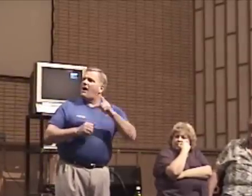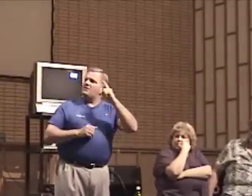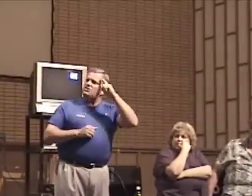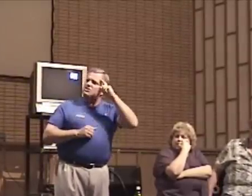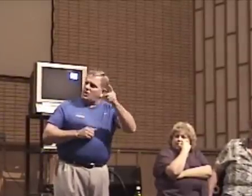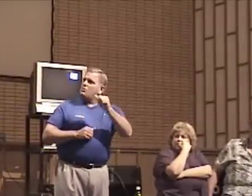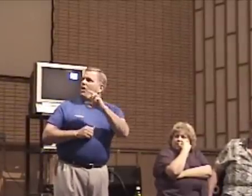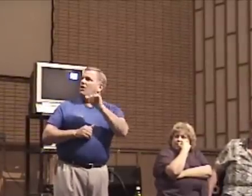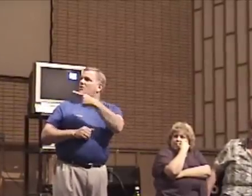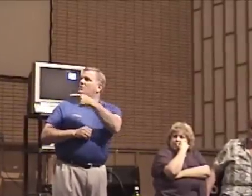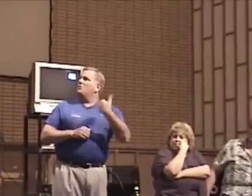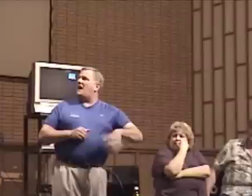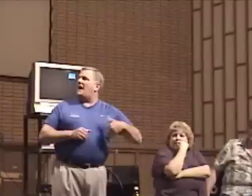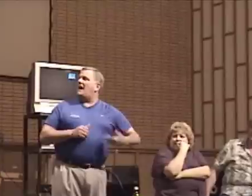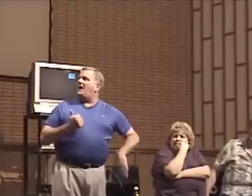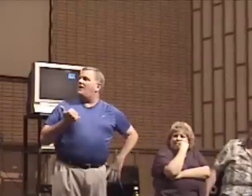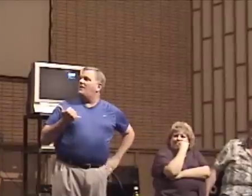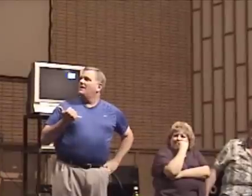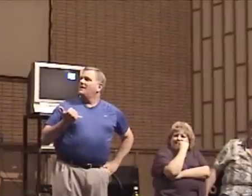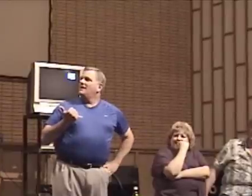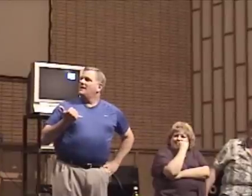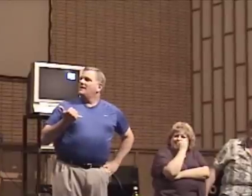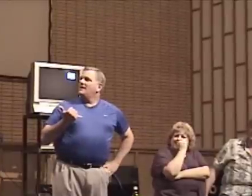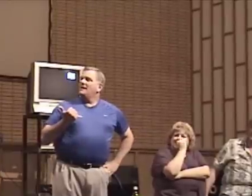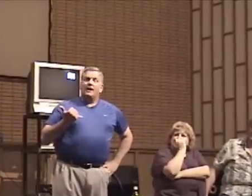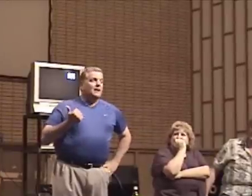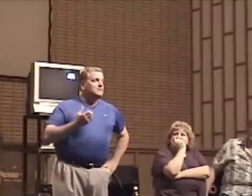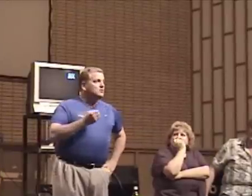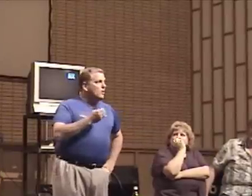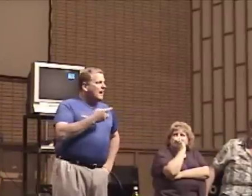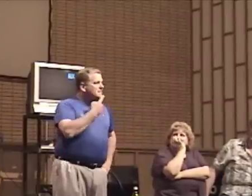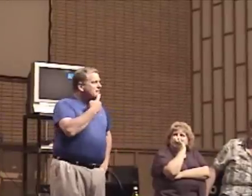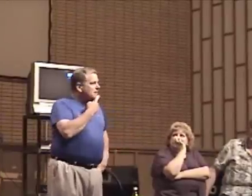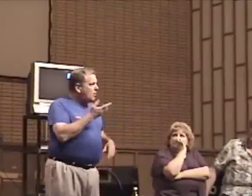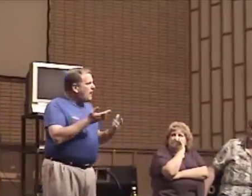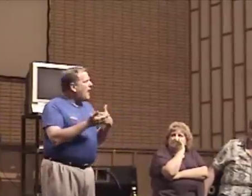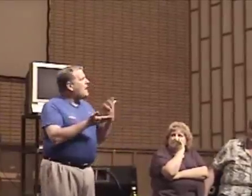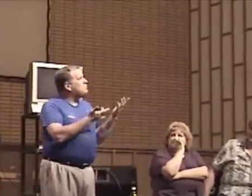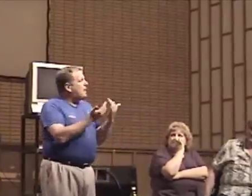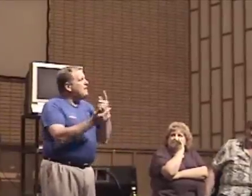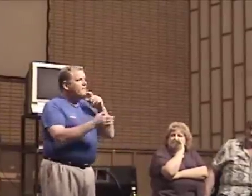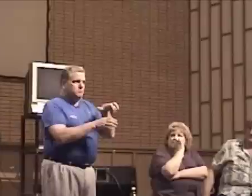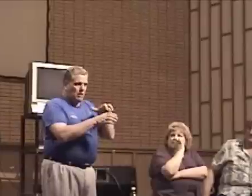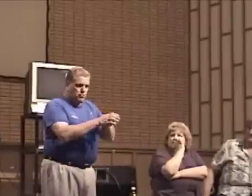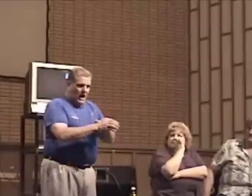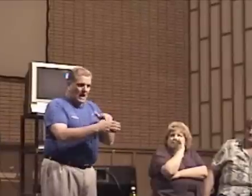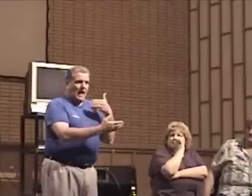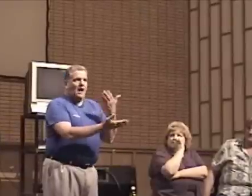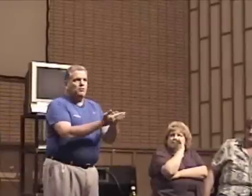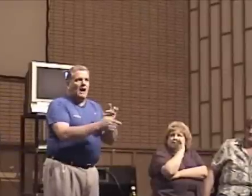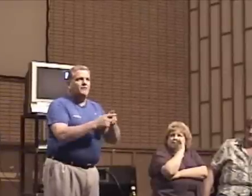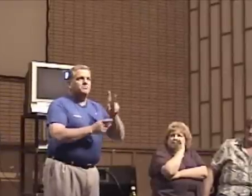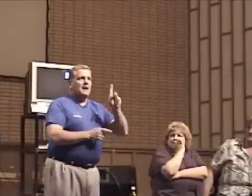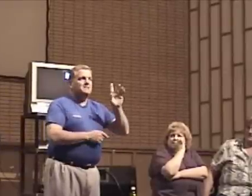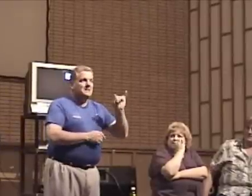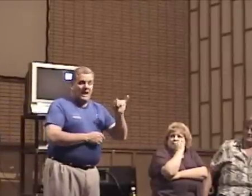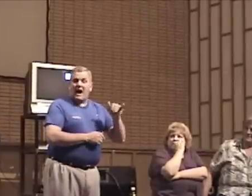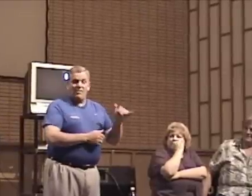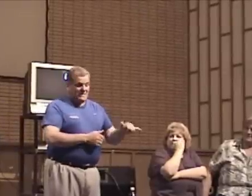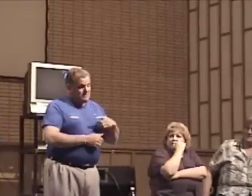astute are you? Wow! And so, I said, I'm waiting for my ride. I arrived from KCI. This